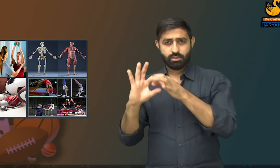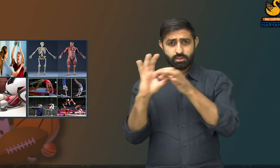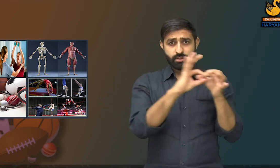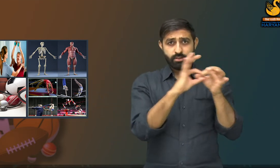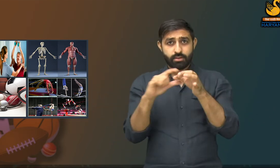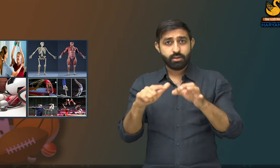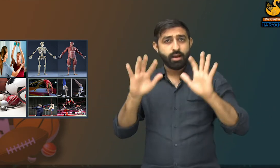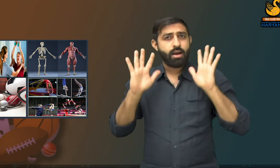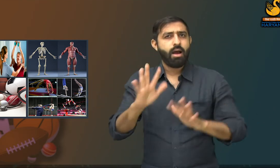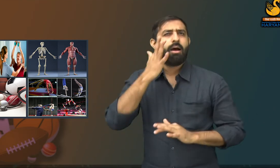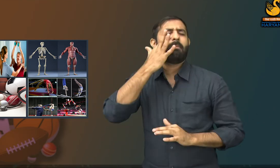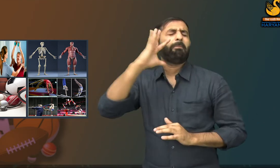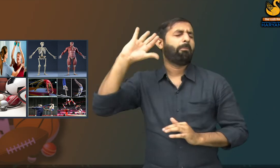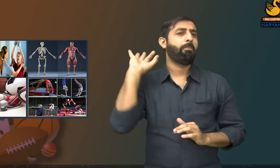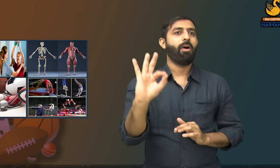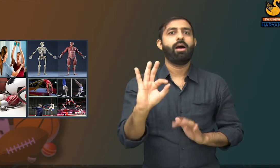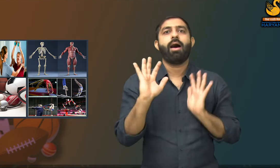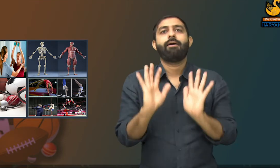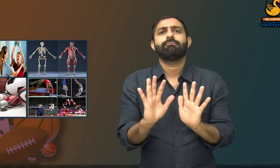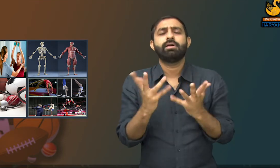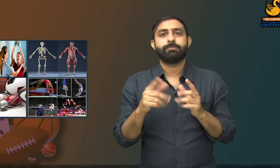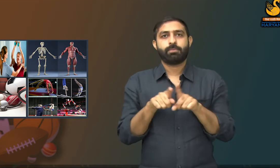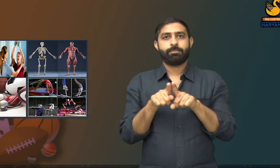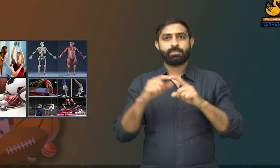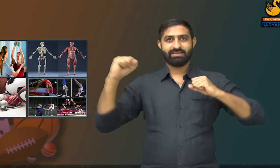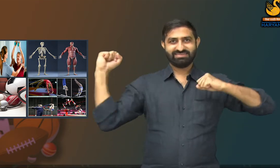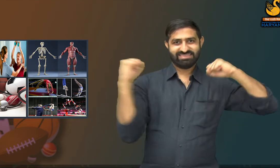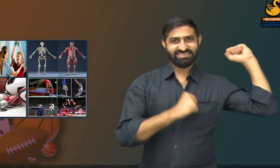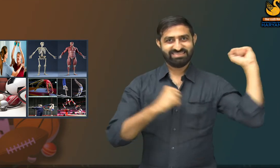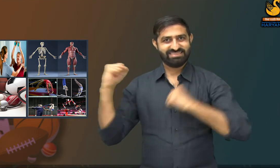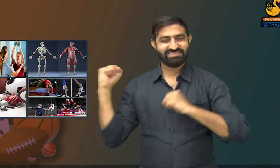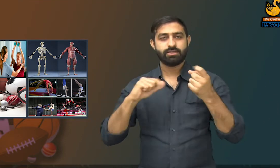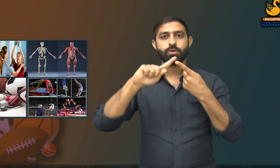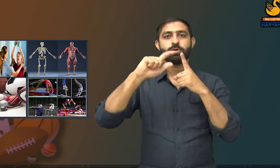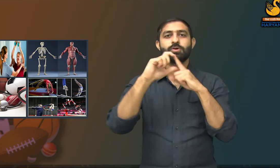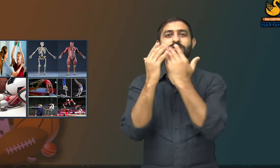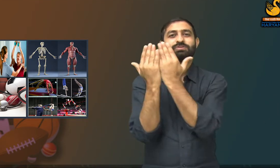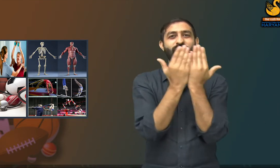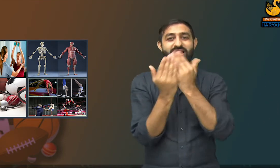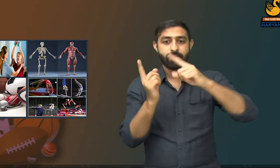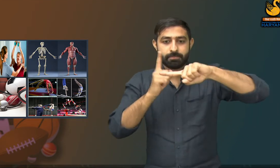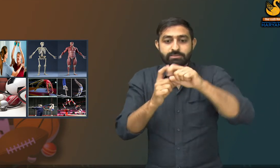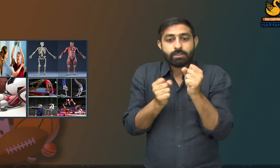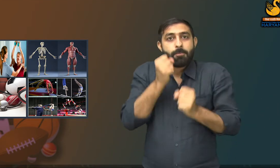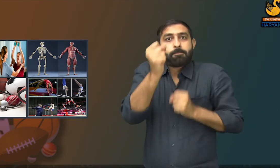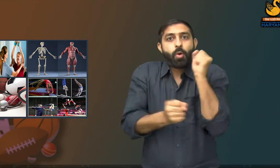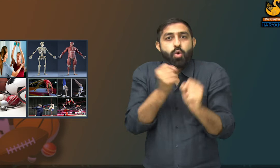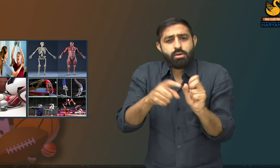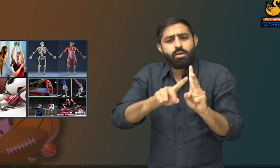So are important in physical education and sports